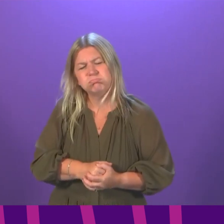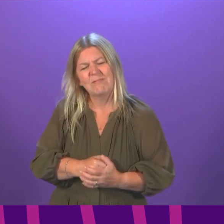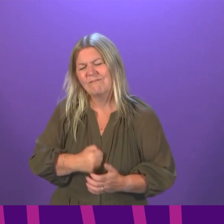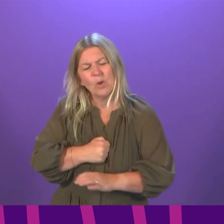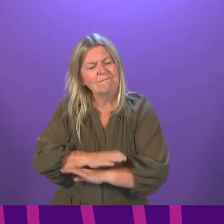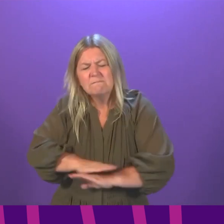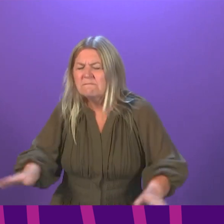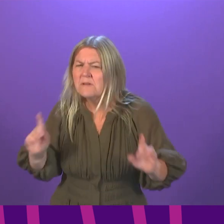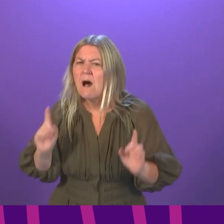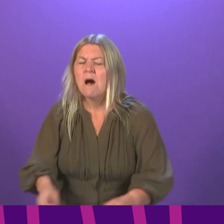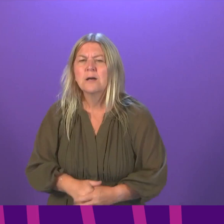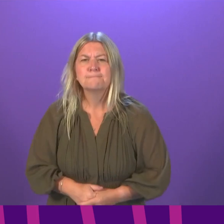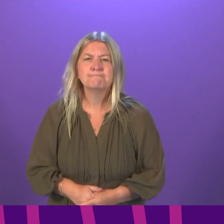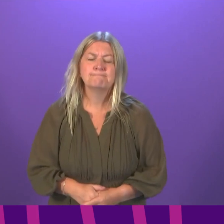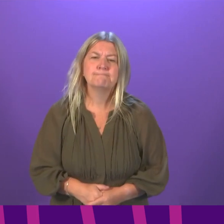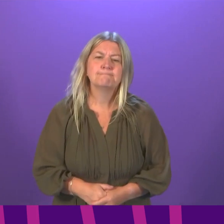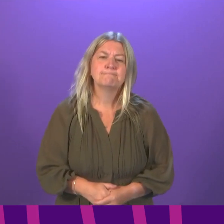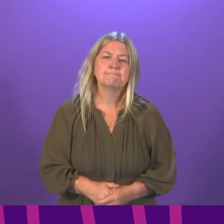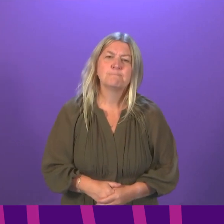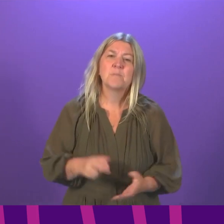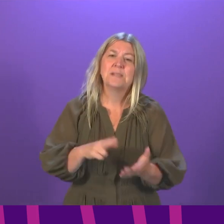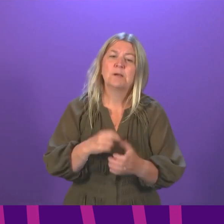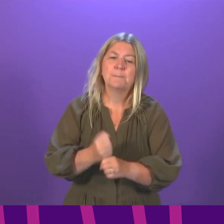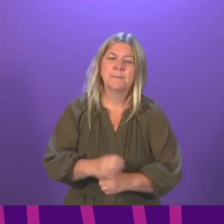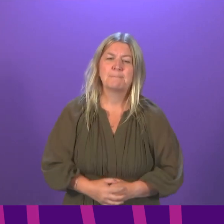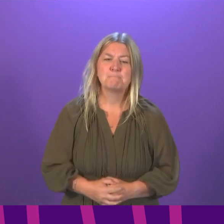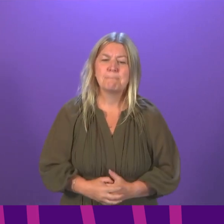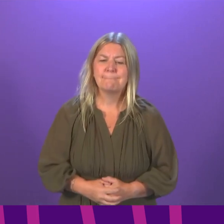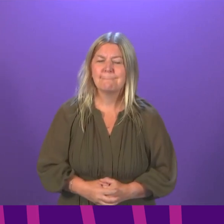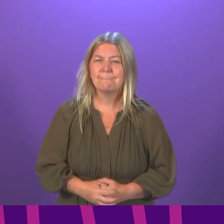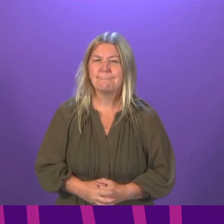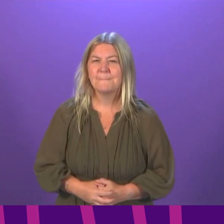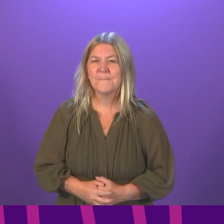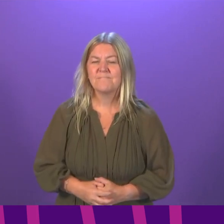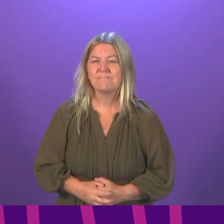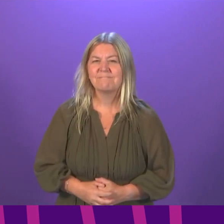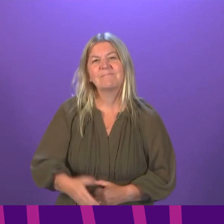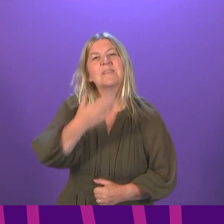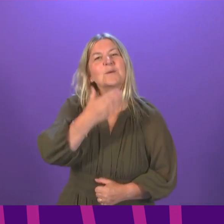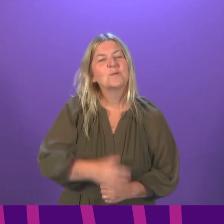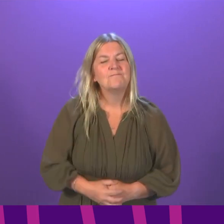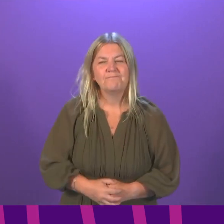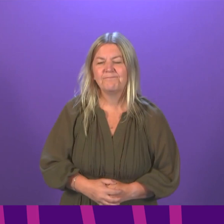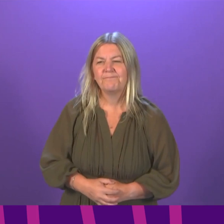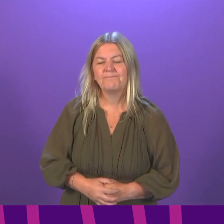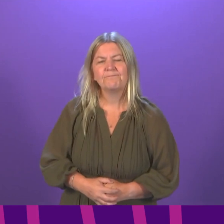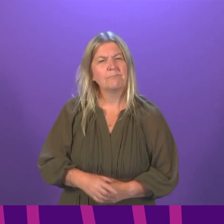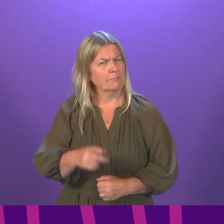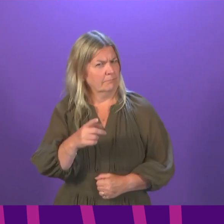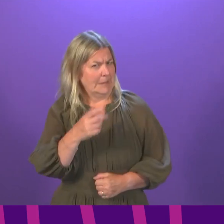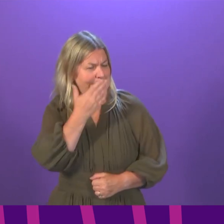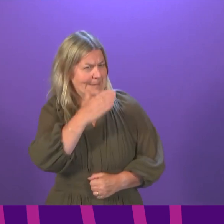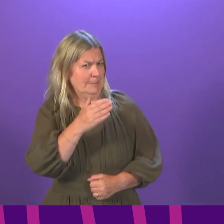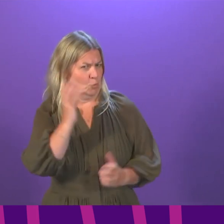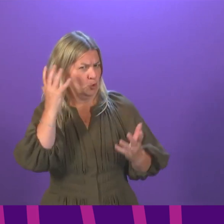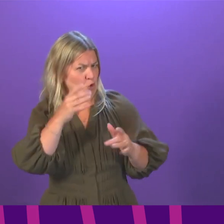Gail Bibby, to be followed by Willie Coffey. Willie Coffey, Thank you. There is widespread concern about compliance with